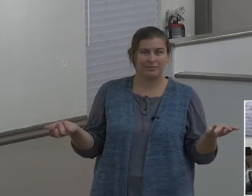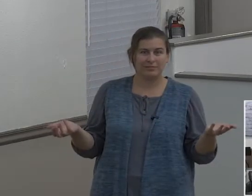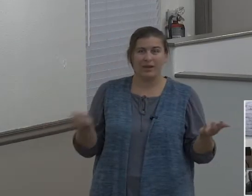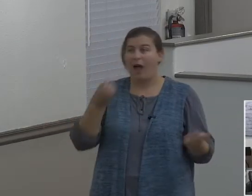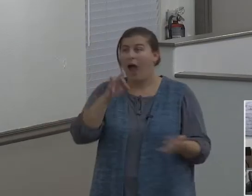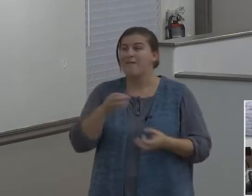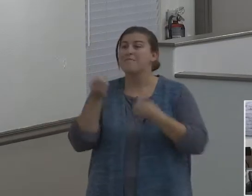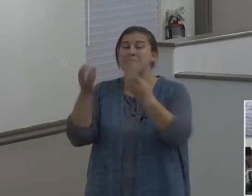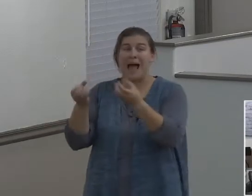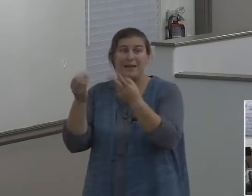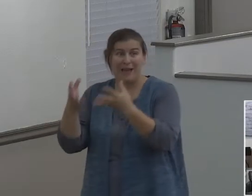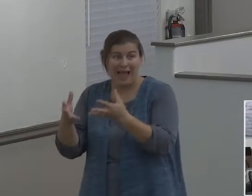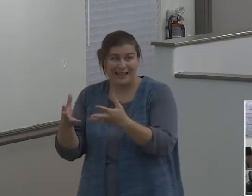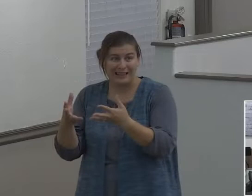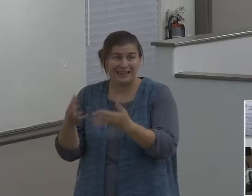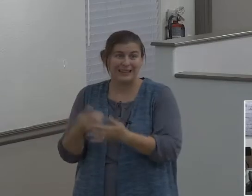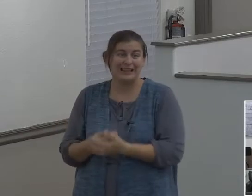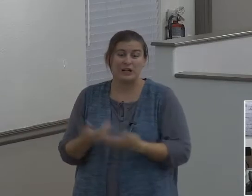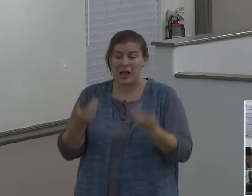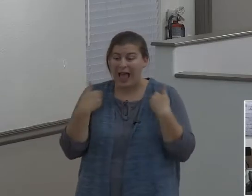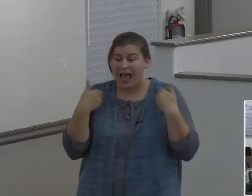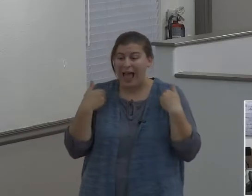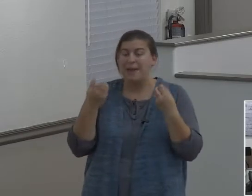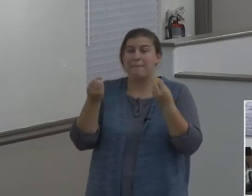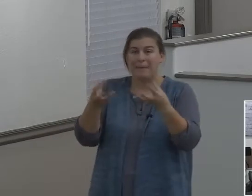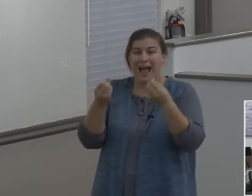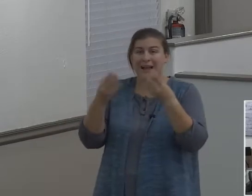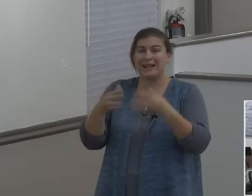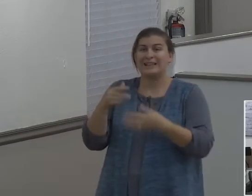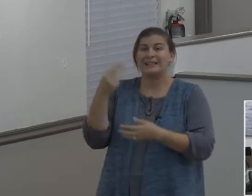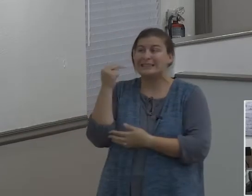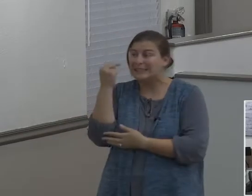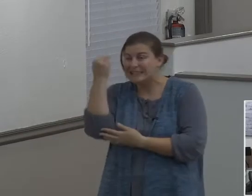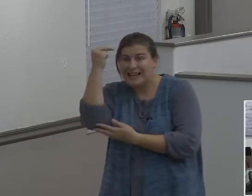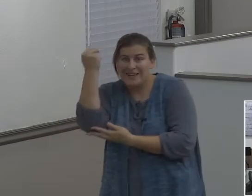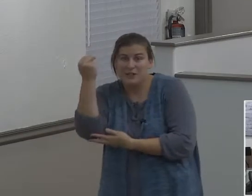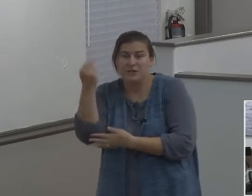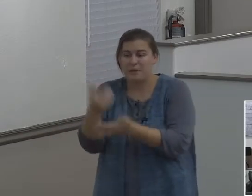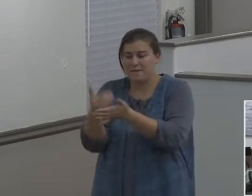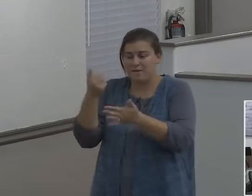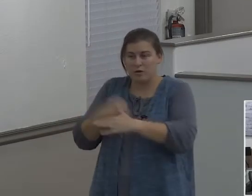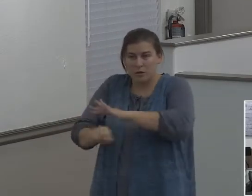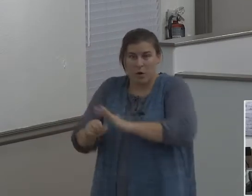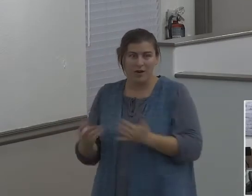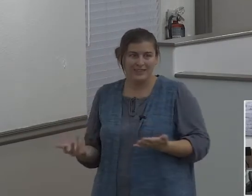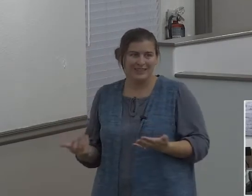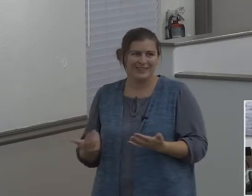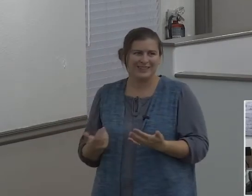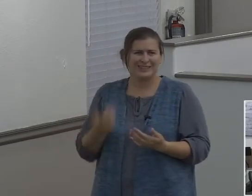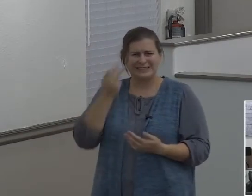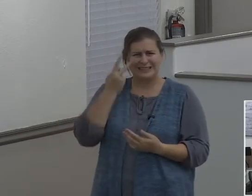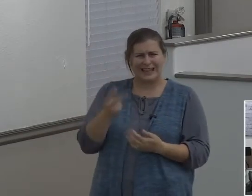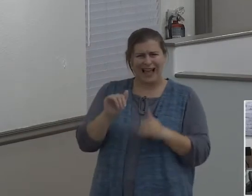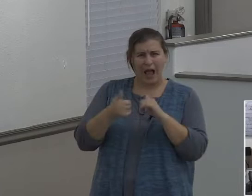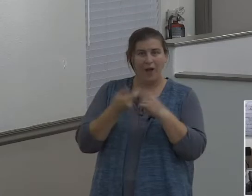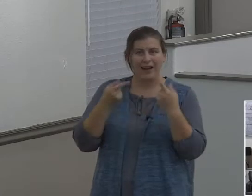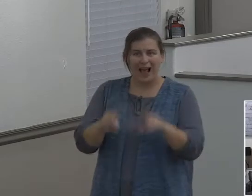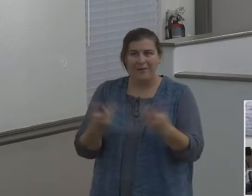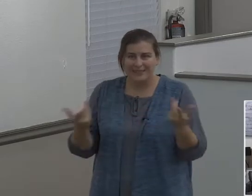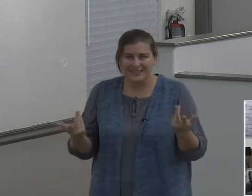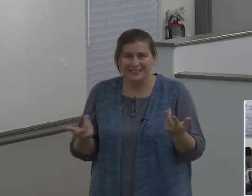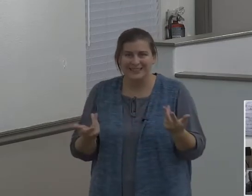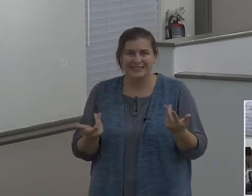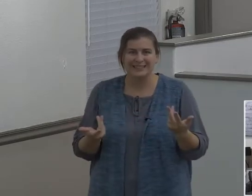multiple nieces and nephews before she was born. So, see how this happened? Now, this is one of the things, just